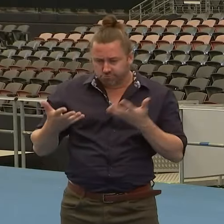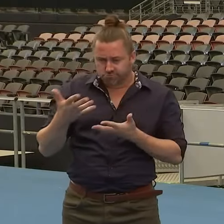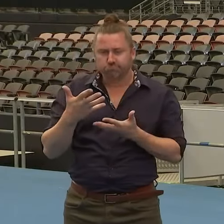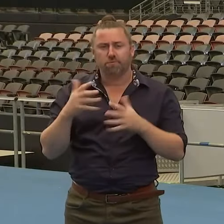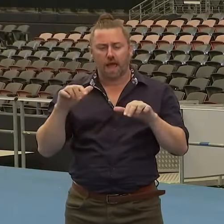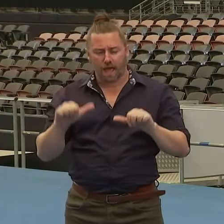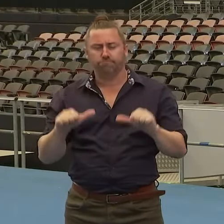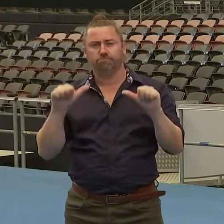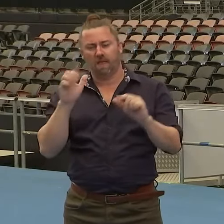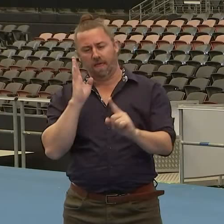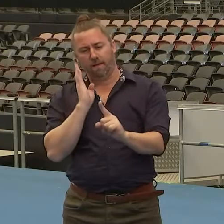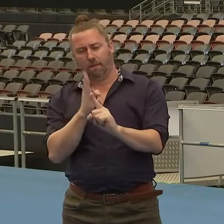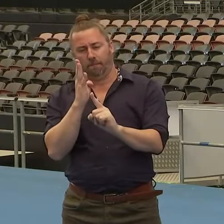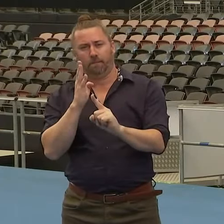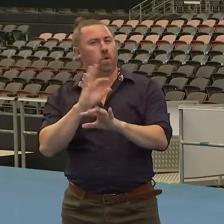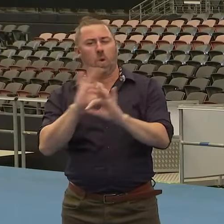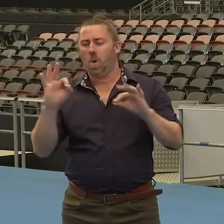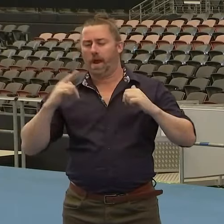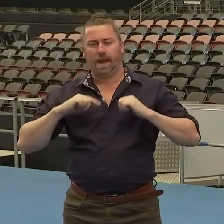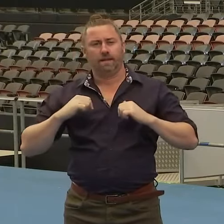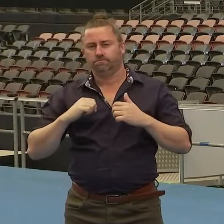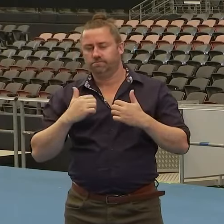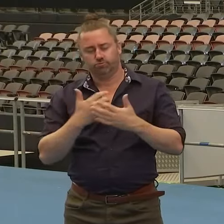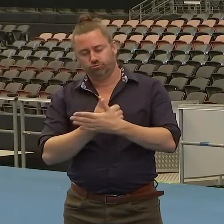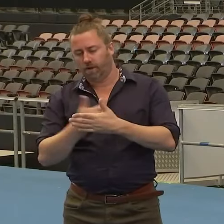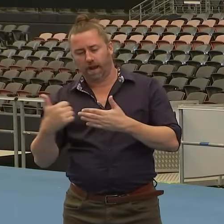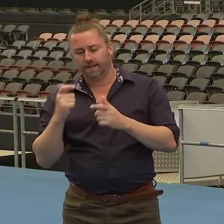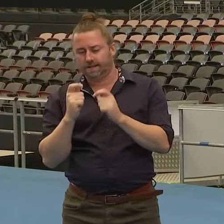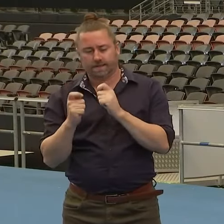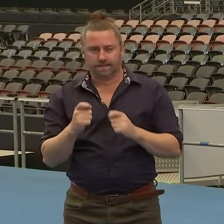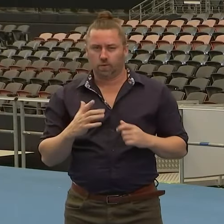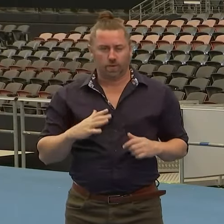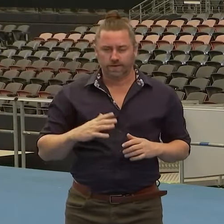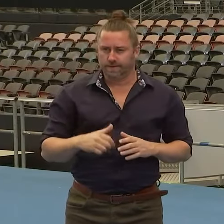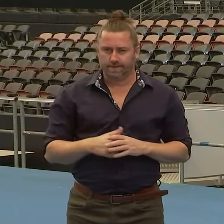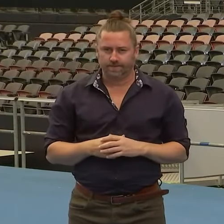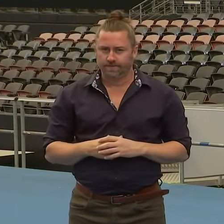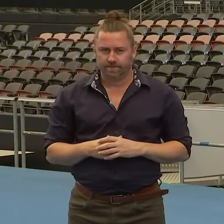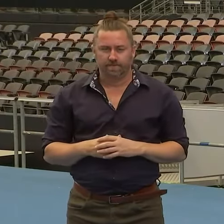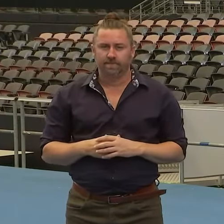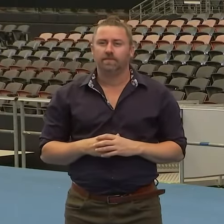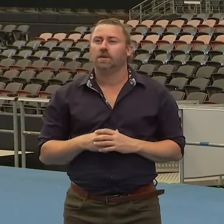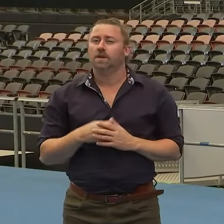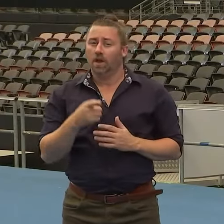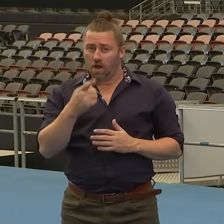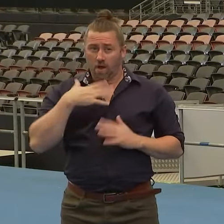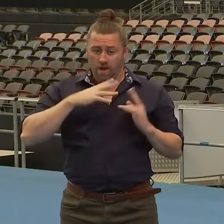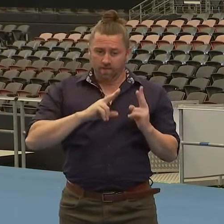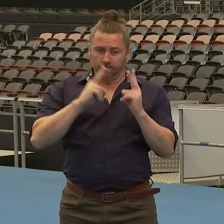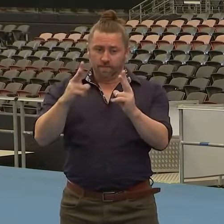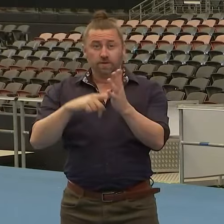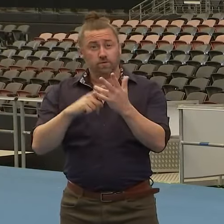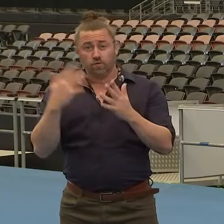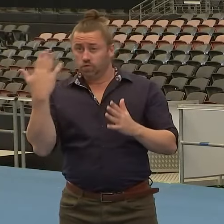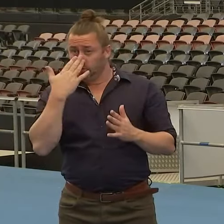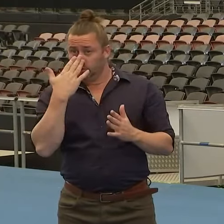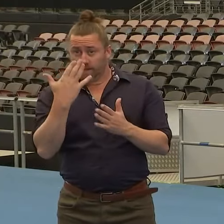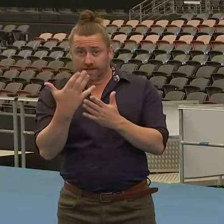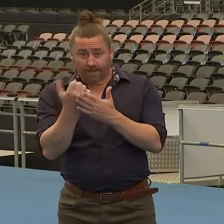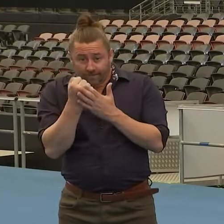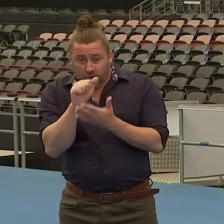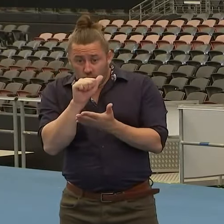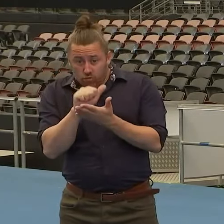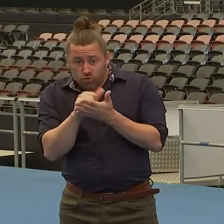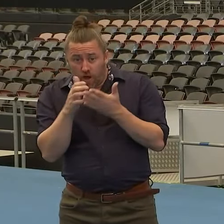we can get our school community going safely back to school, it is also the time